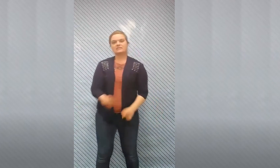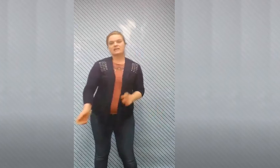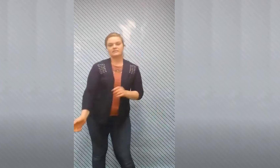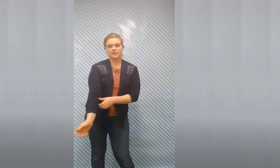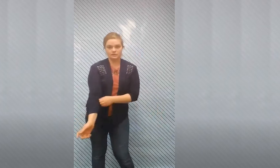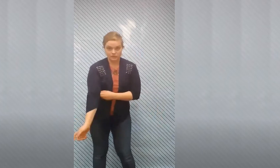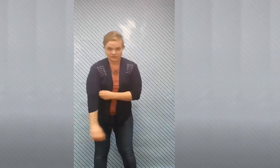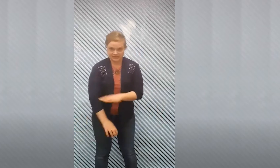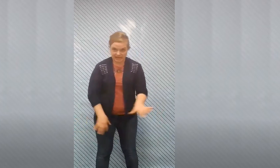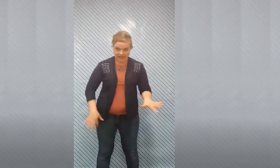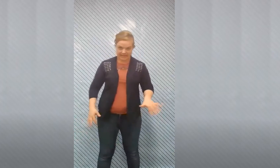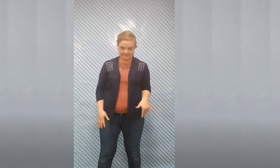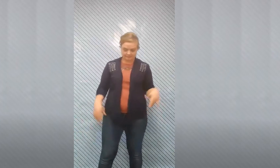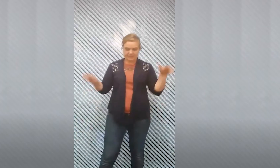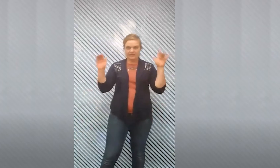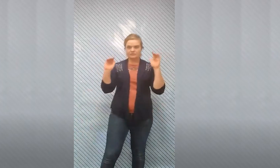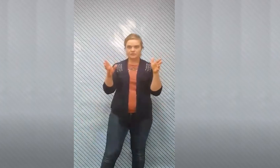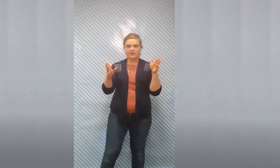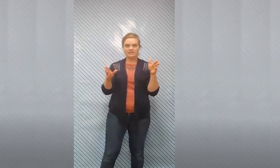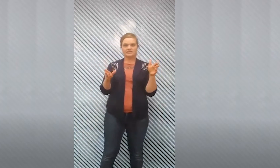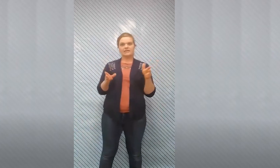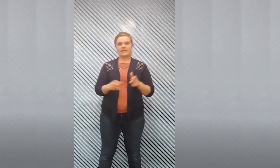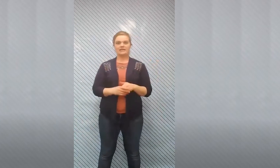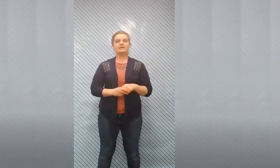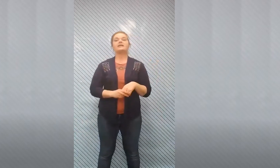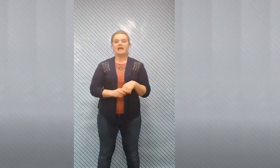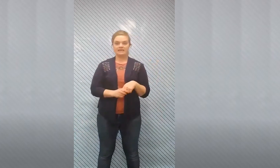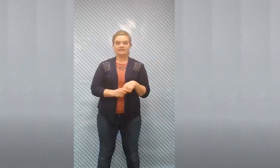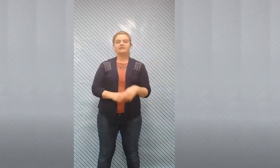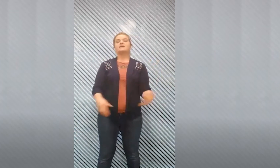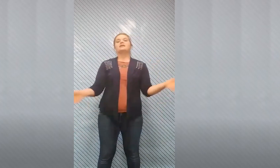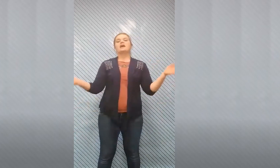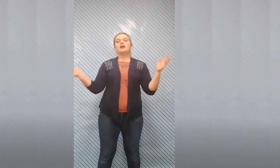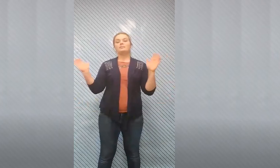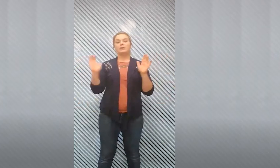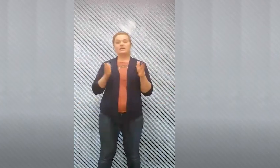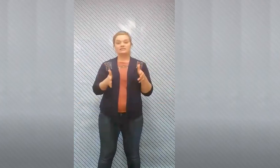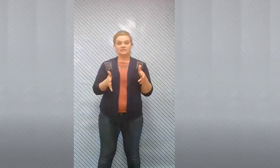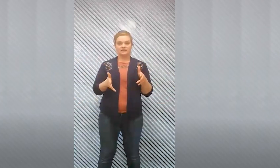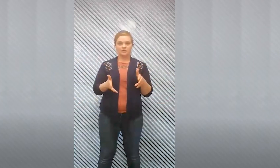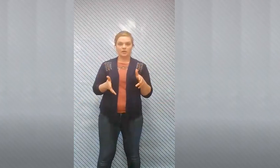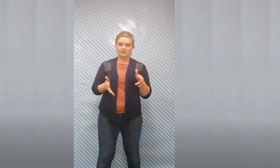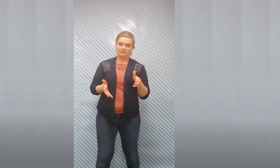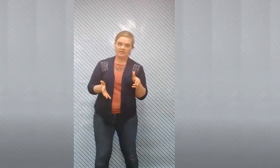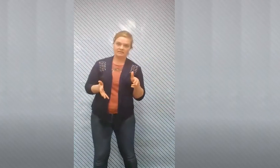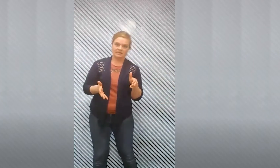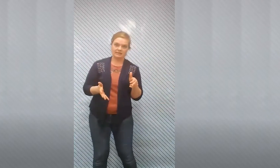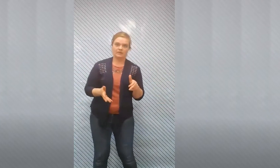for you to do today is we're gonna sing again um but instead of you watching me sing what